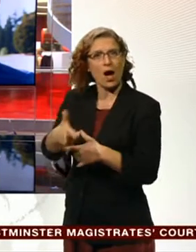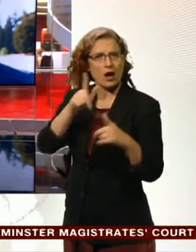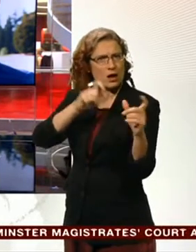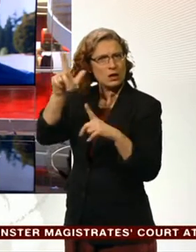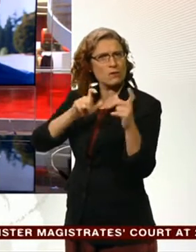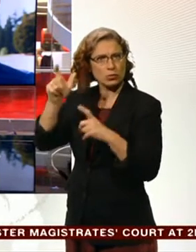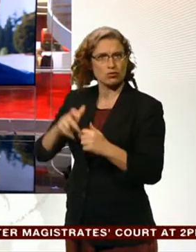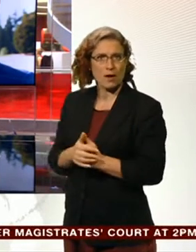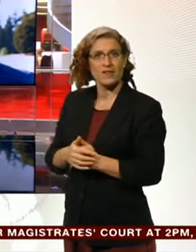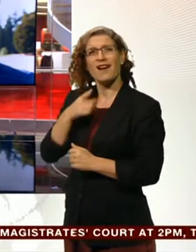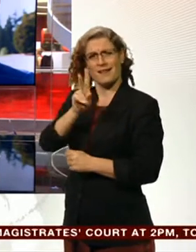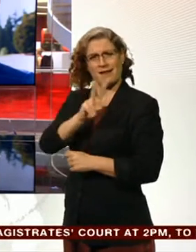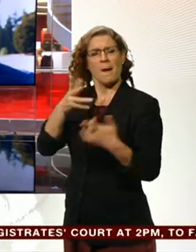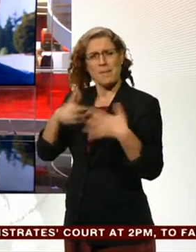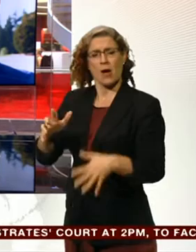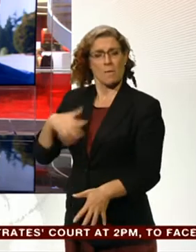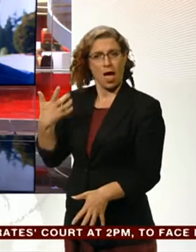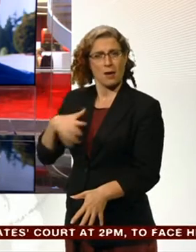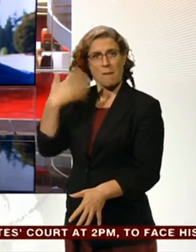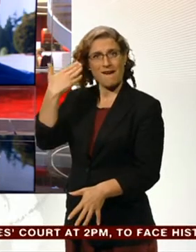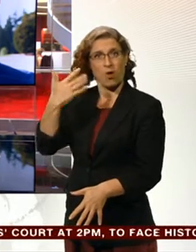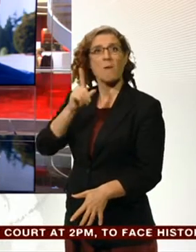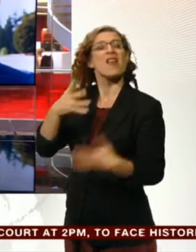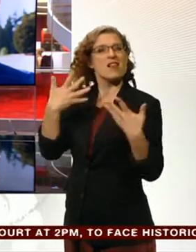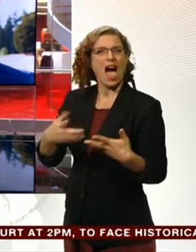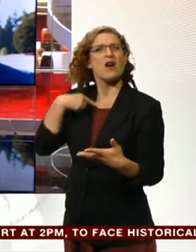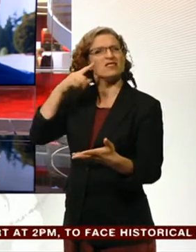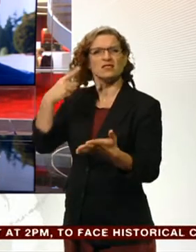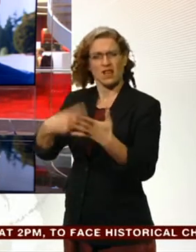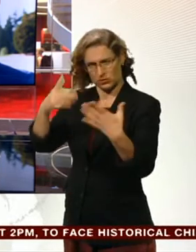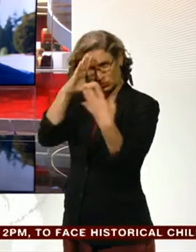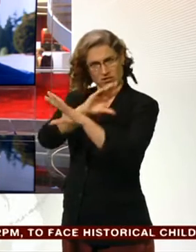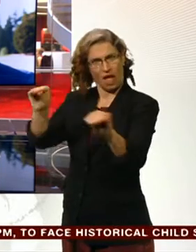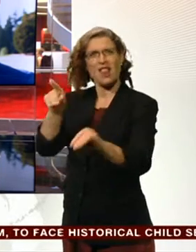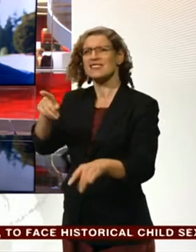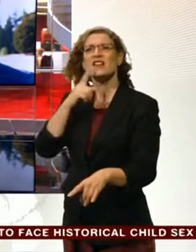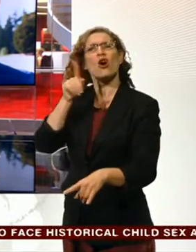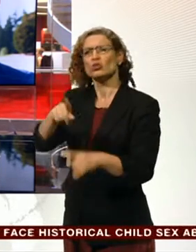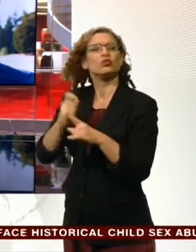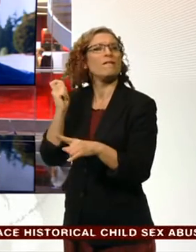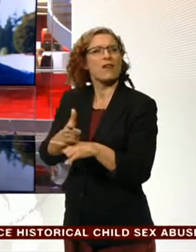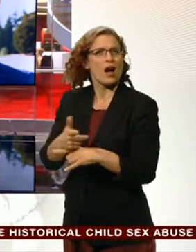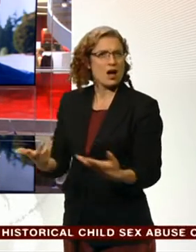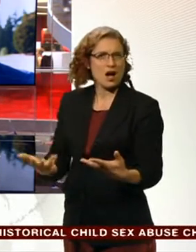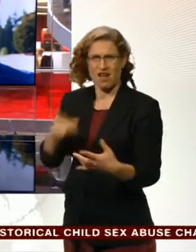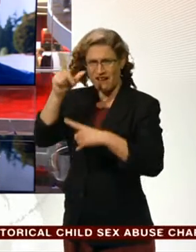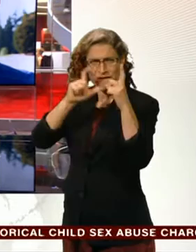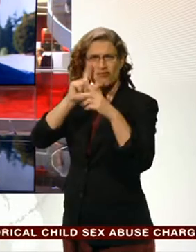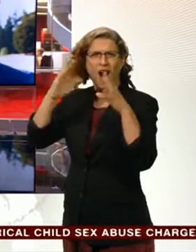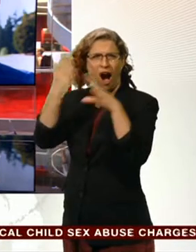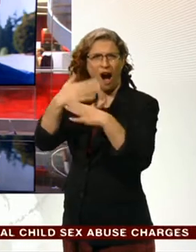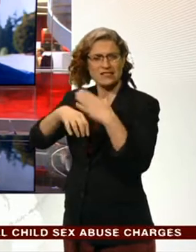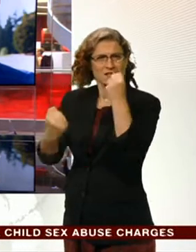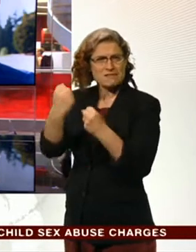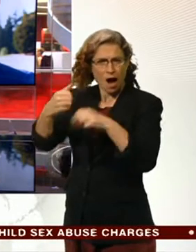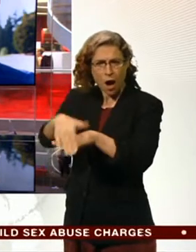They've complained before but never giving such detail of actions in which they say a line has been crossed, including photographers hiding in the boot of